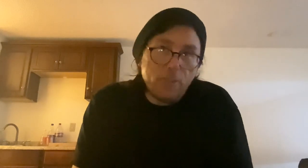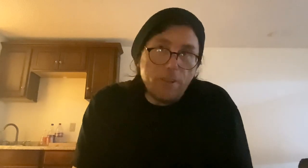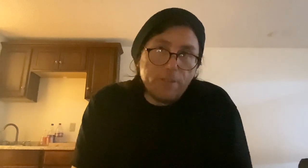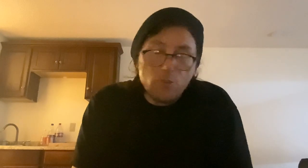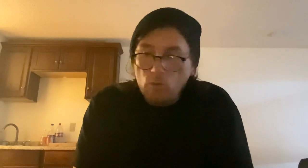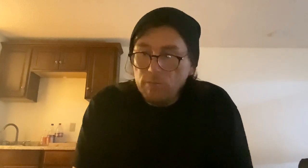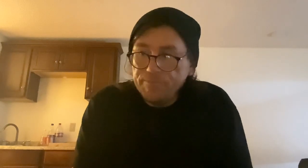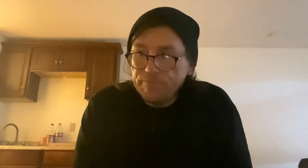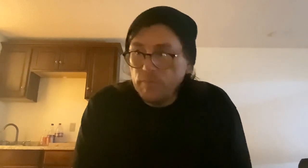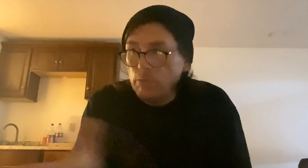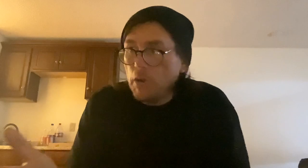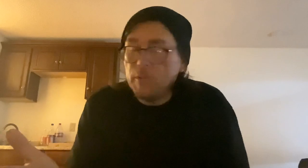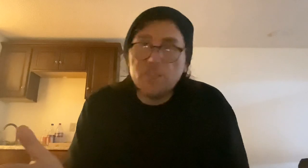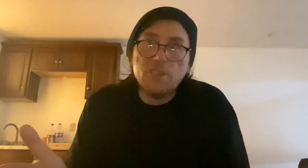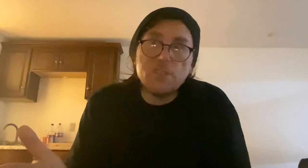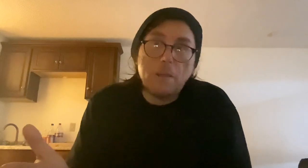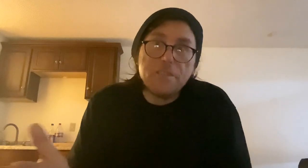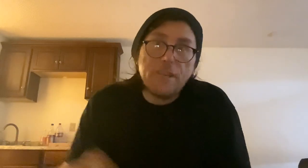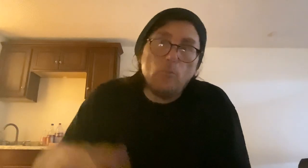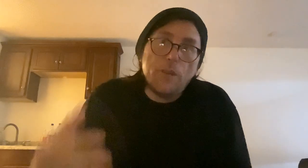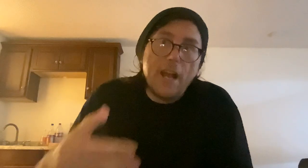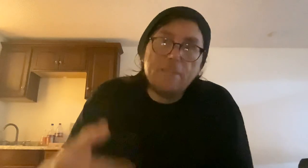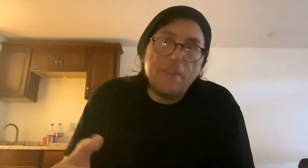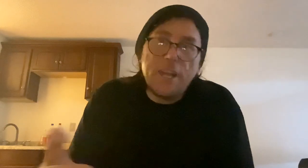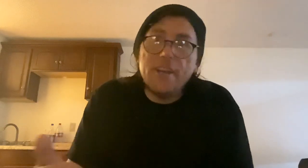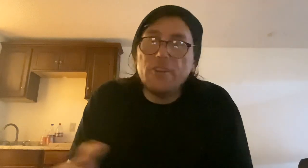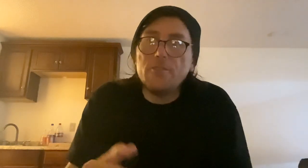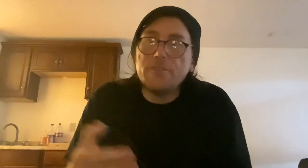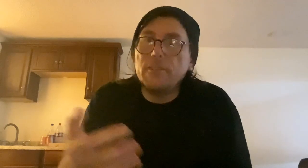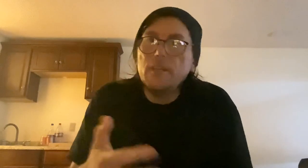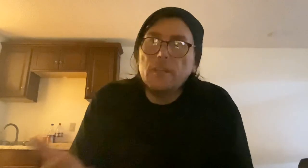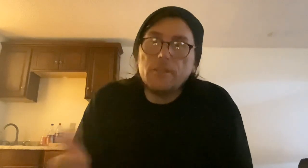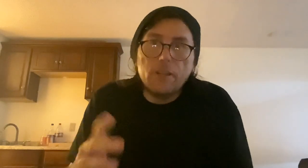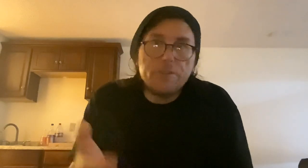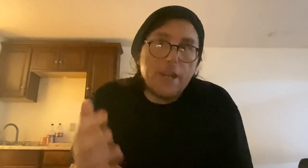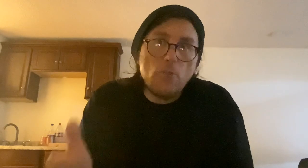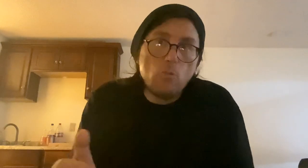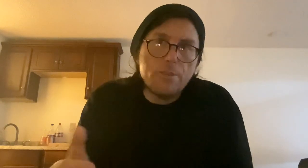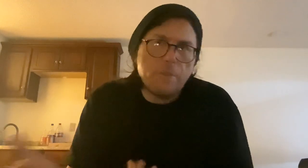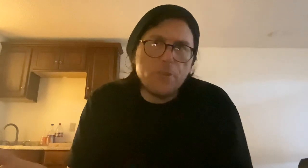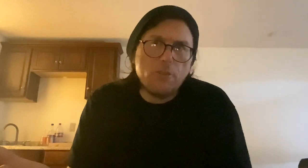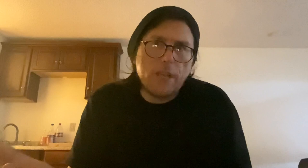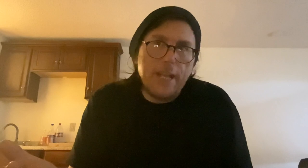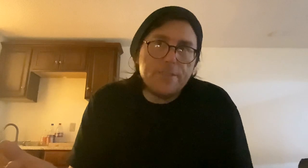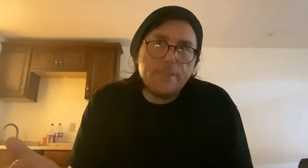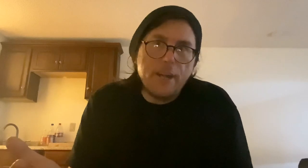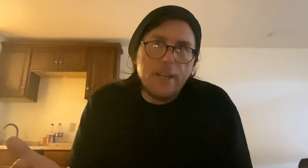creative control, they'll probably still specifying we have to have an editor to, you know, to edit your words, make sure it's not,